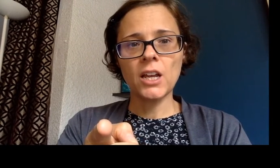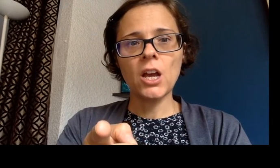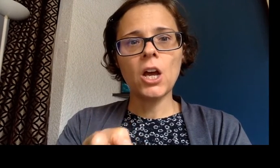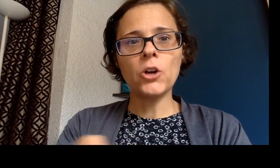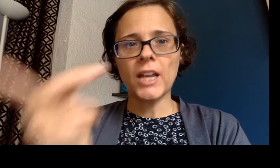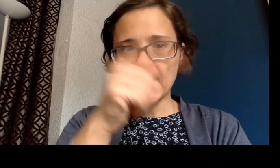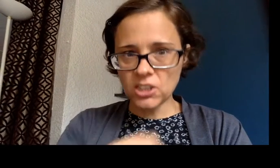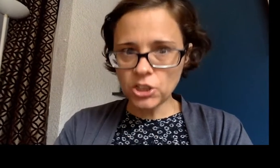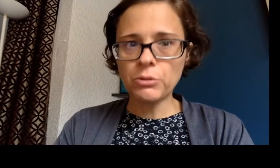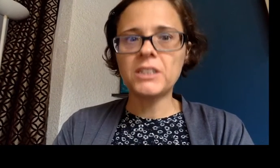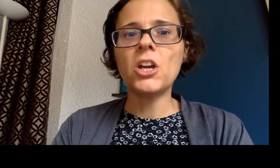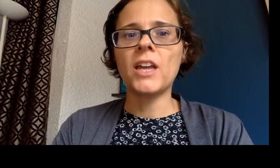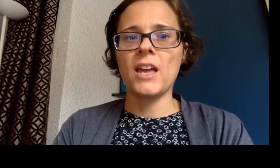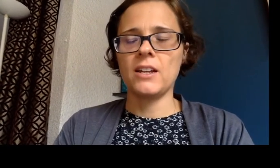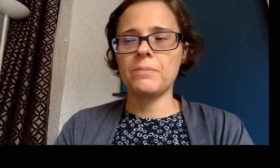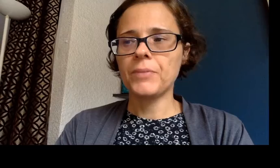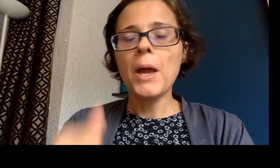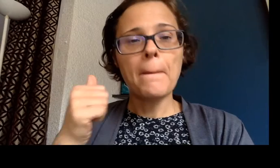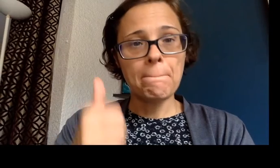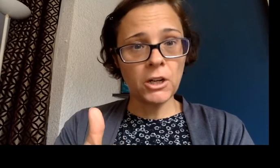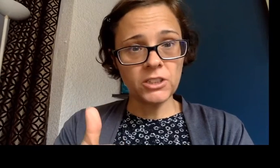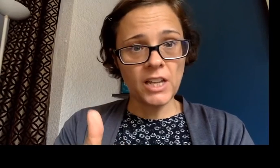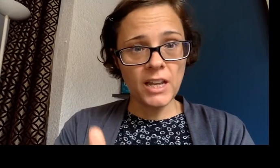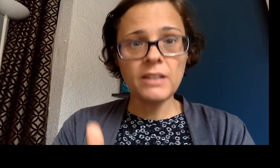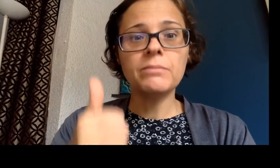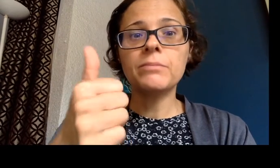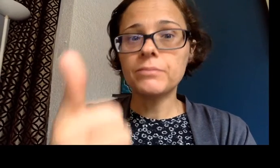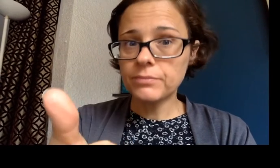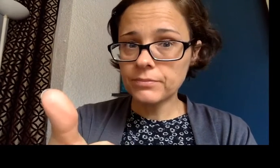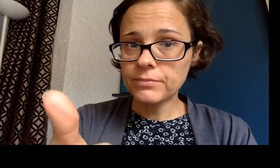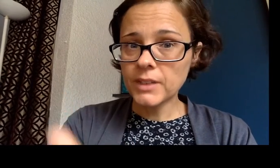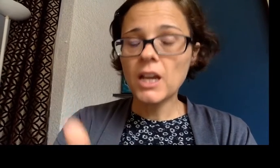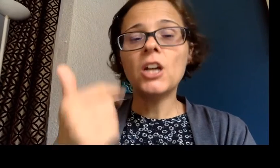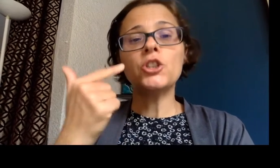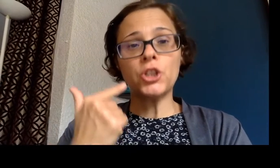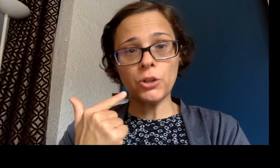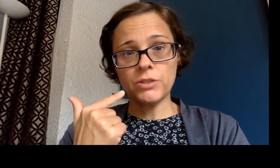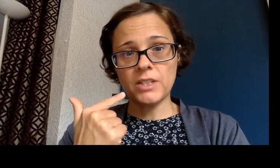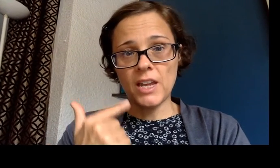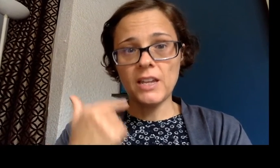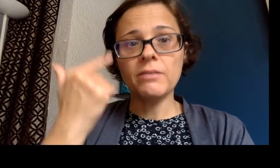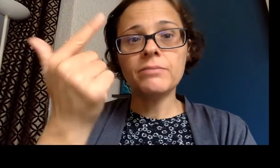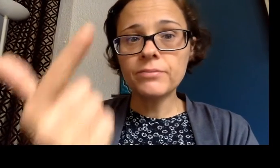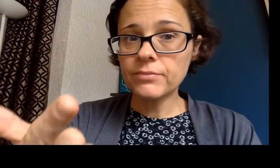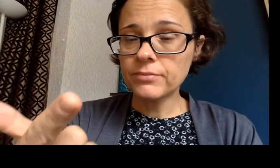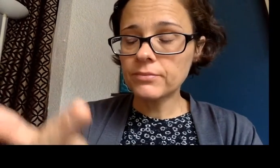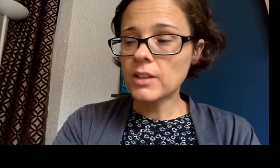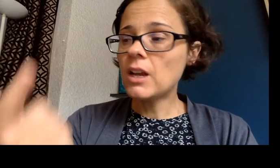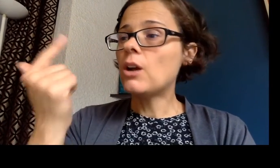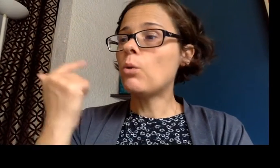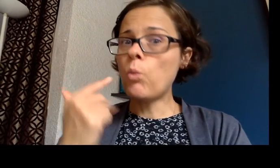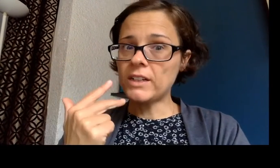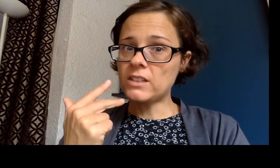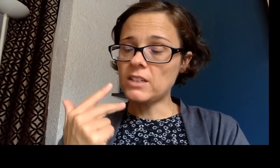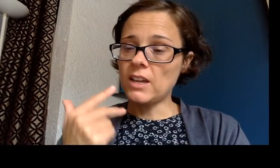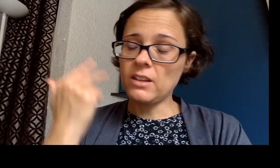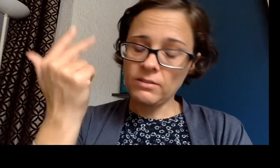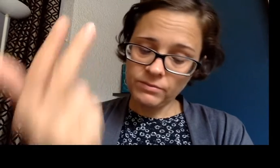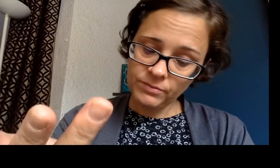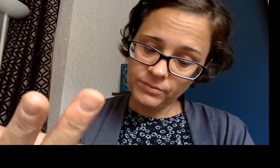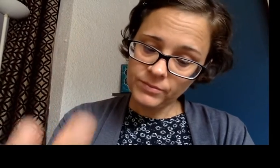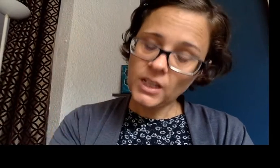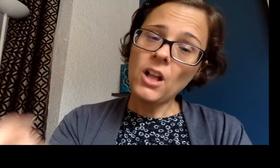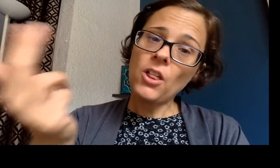Okay, let's do it again. Monday, Tuesday, Wednesday,